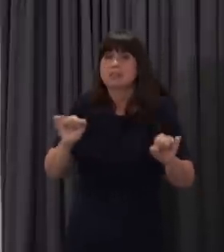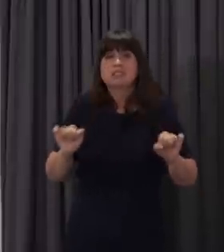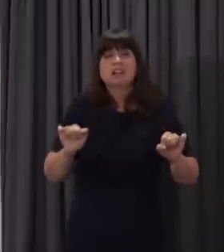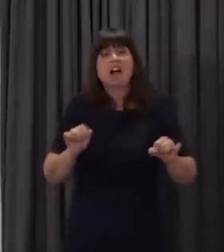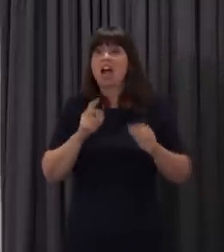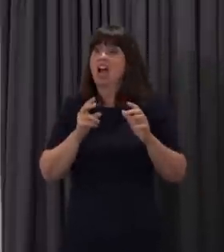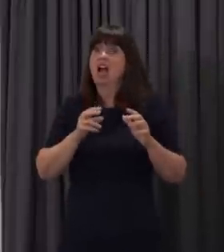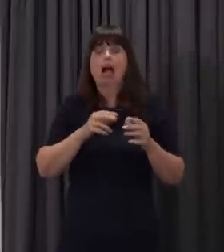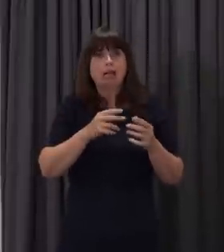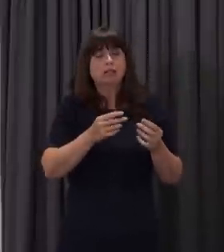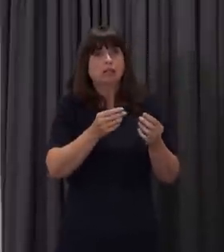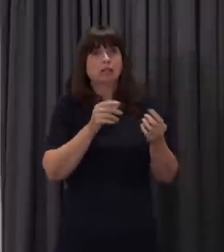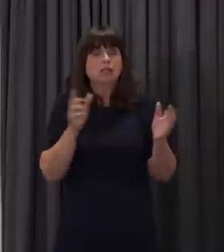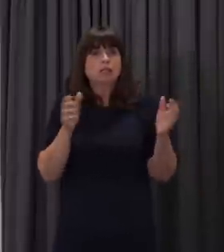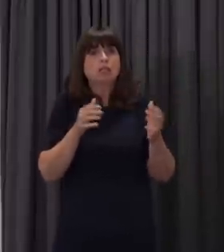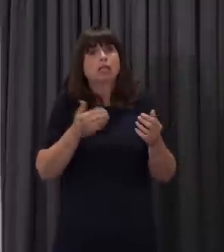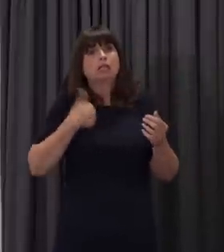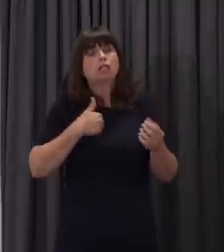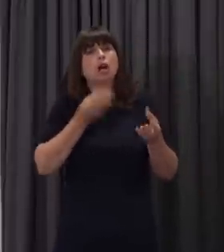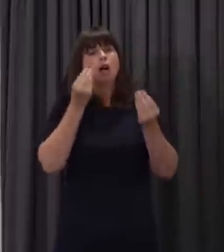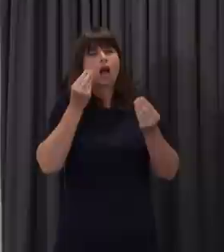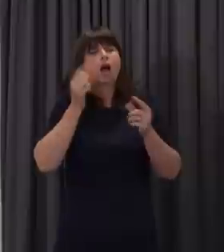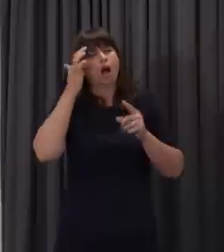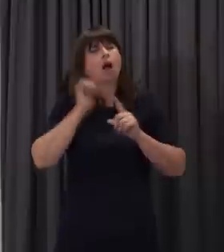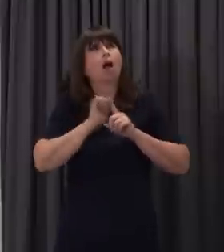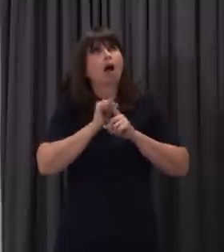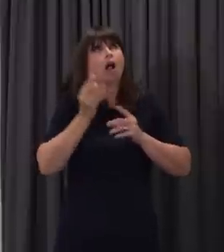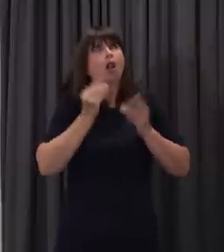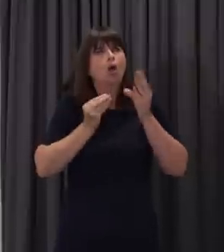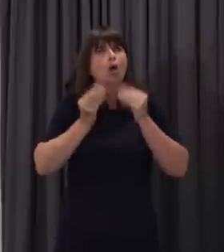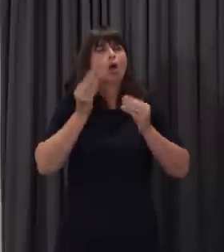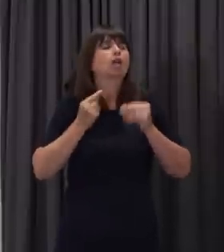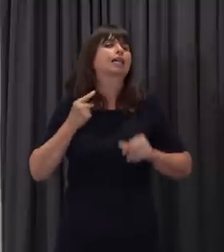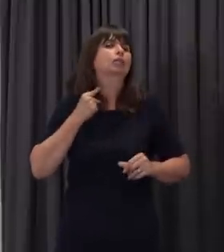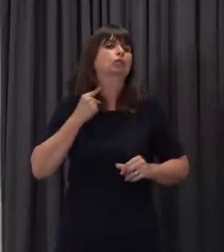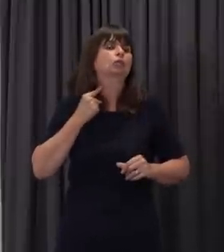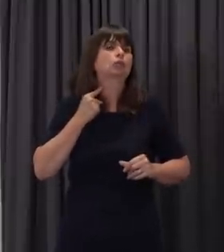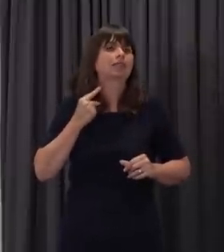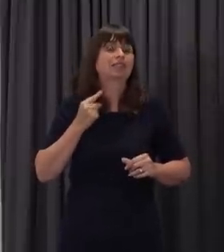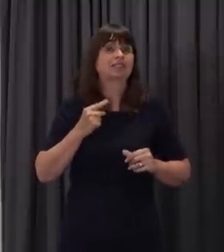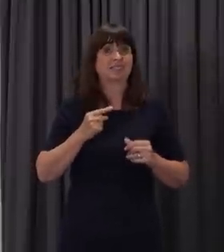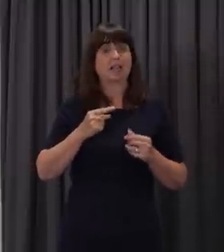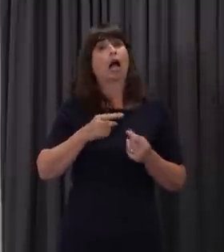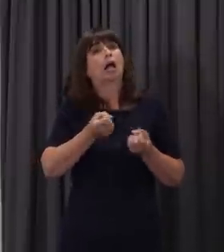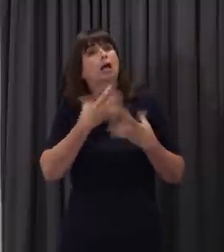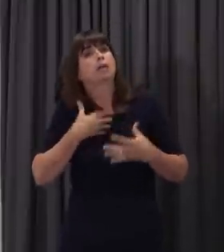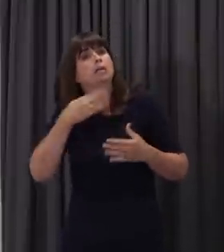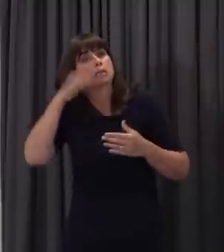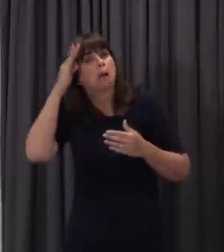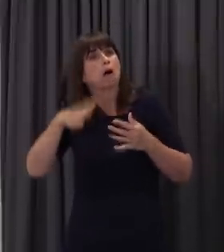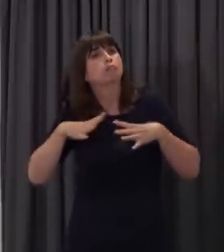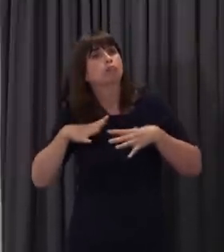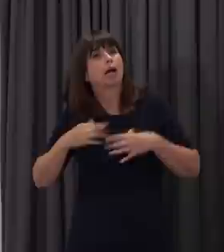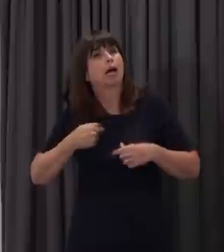tuition in a very small group, and that they can begin to prepare for things that they could be doing over the summer holidays, and to